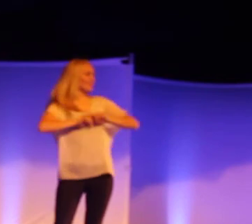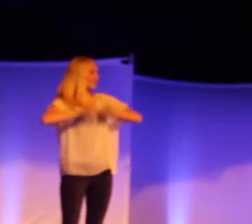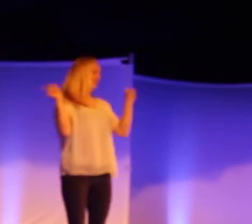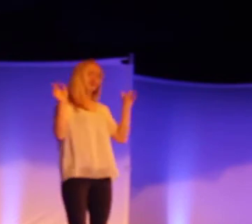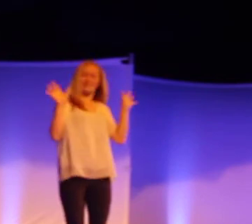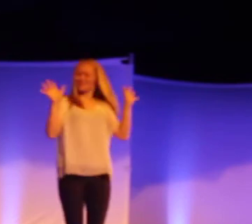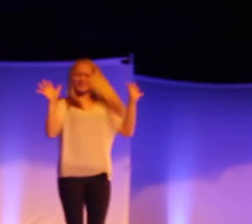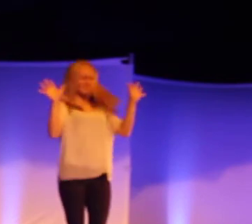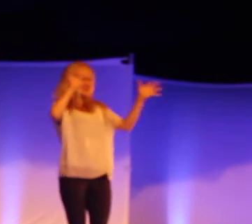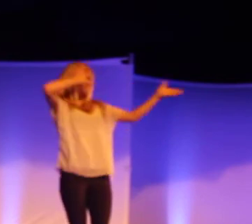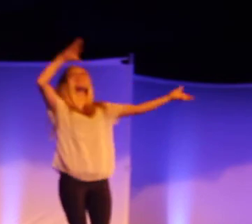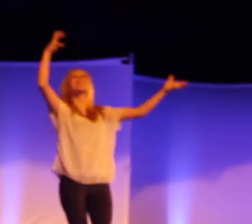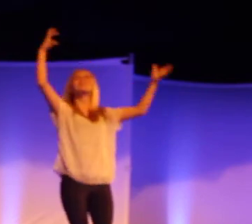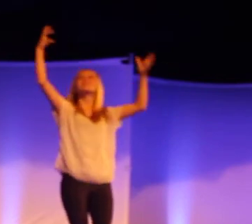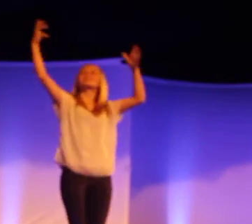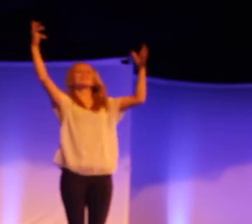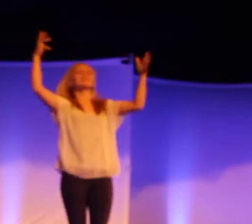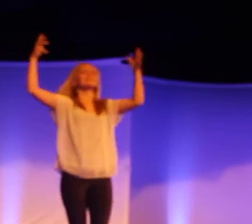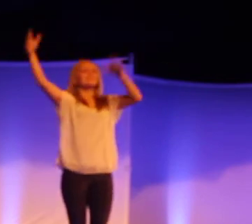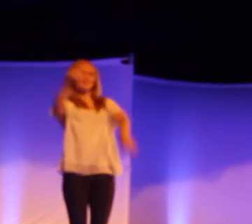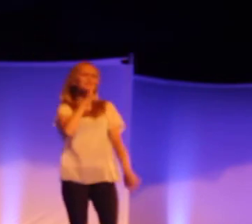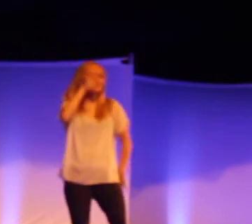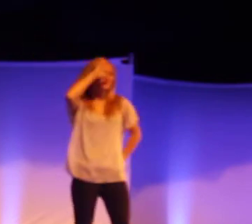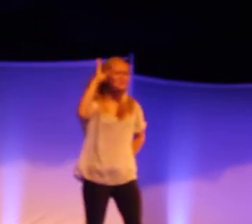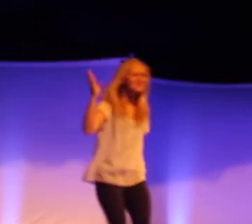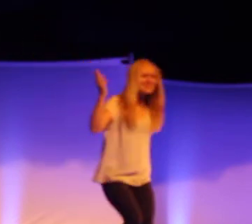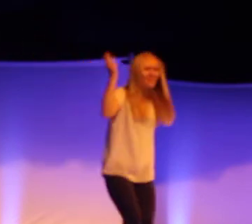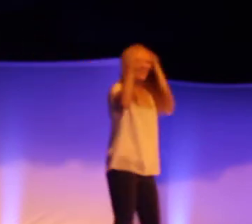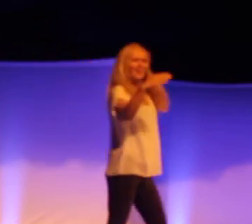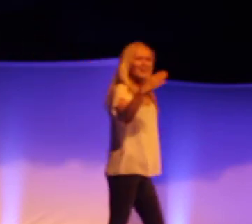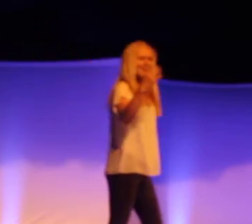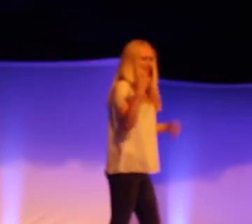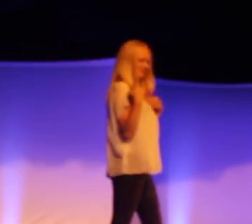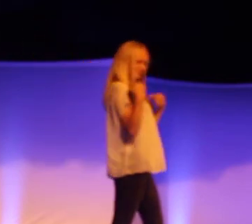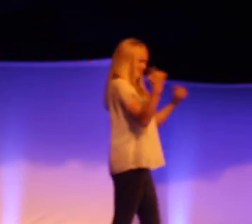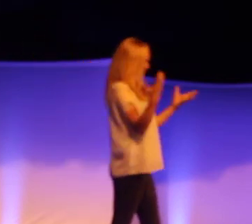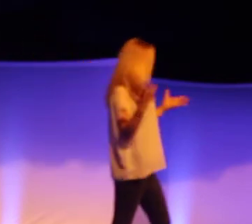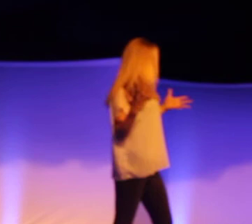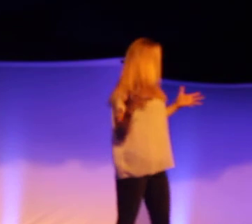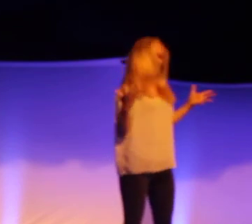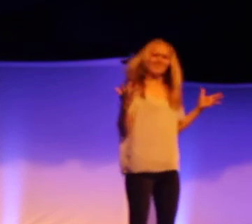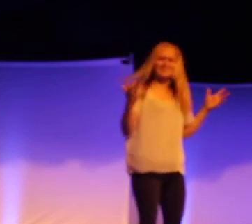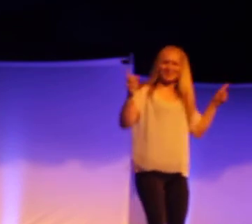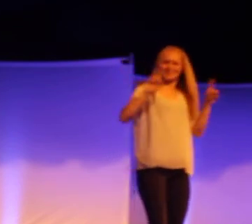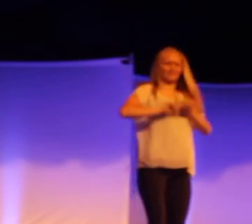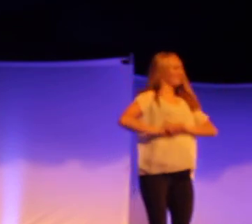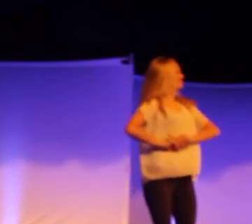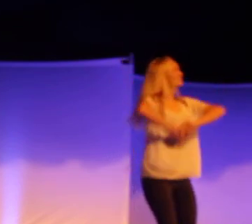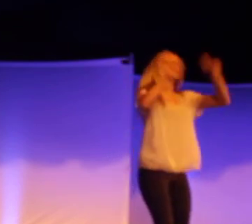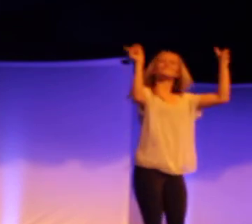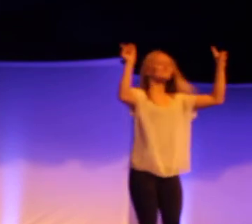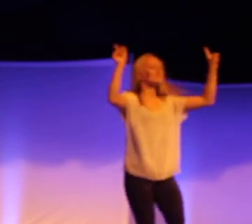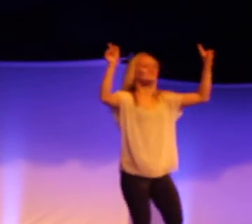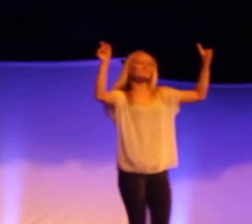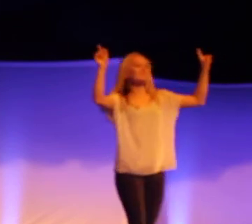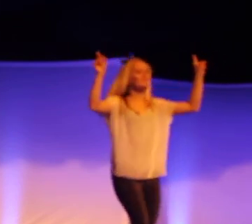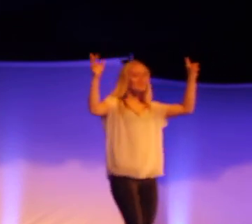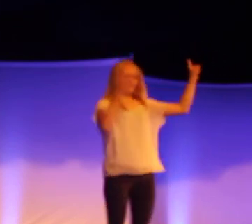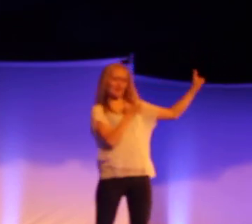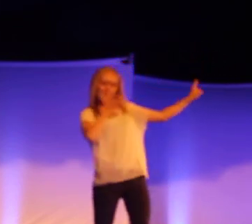now you're the same Yeah, you said hey, hey Since that day, since that day You stole